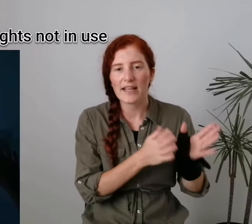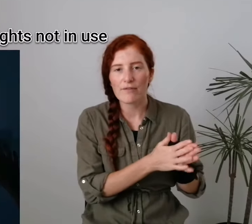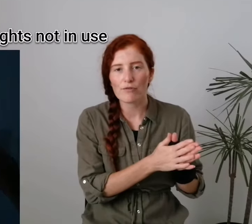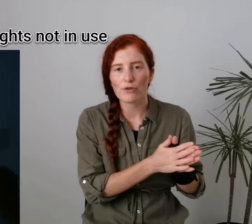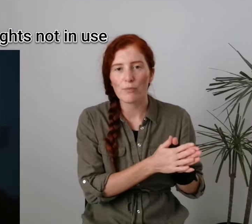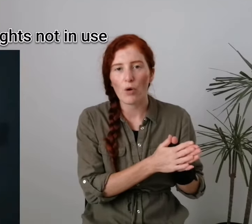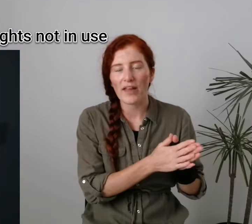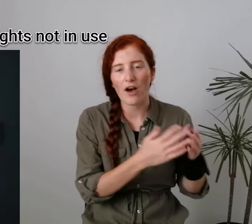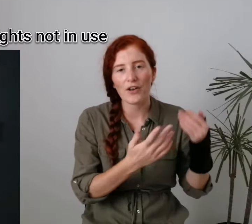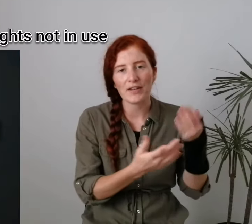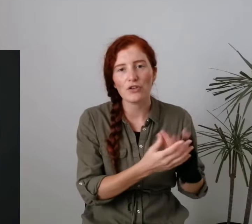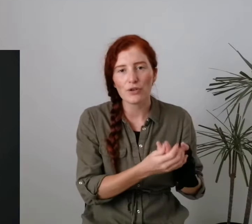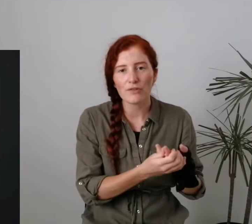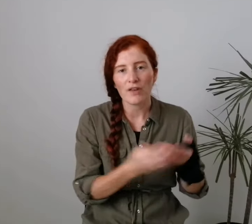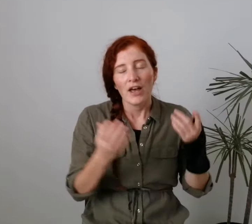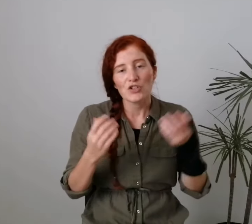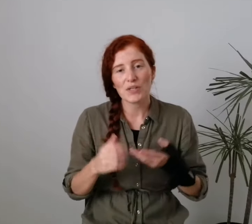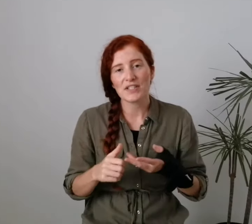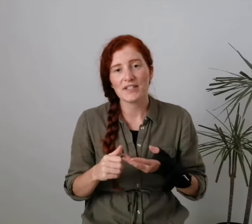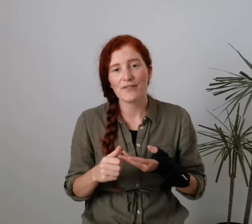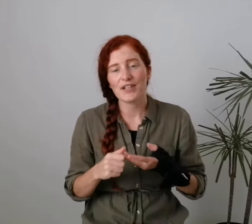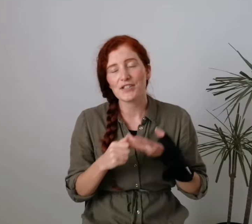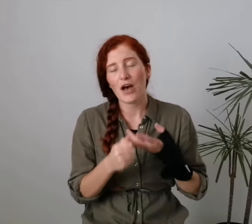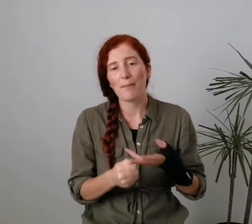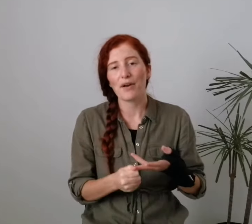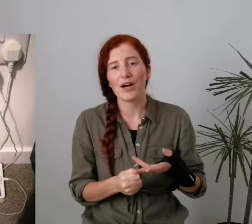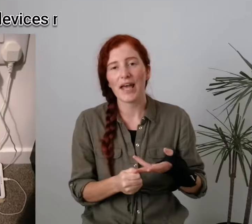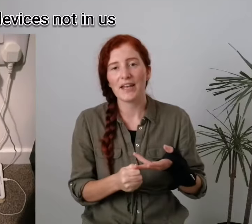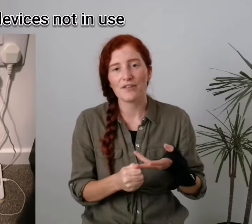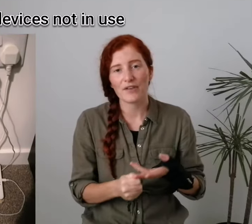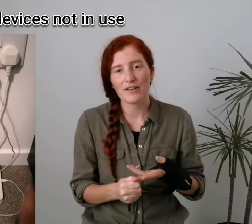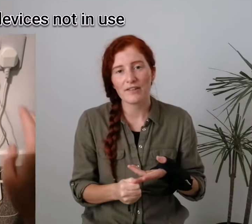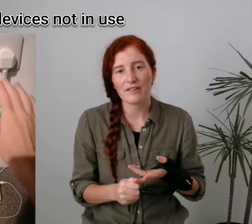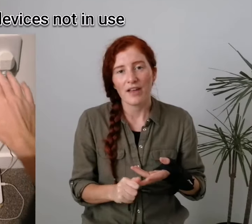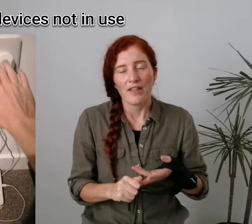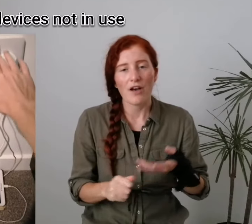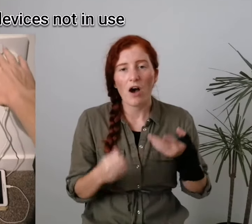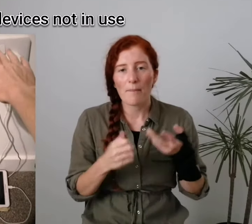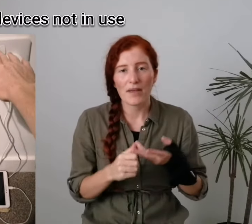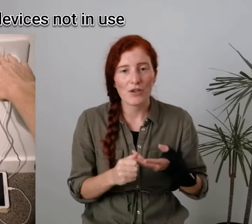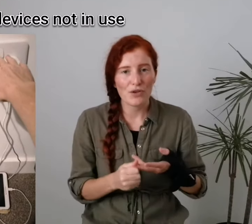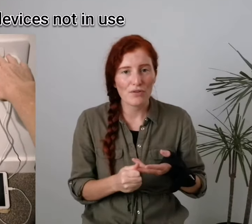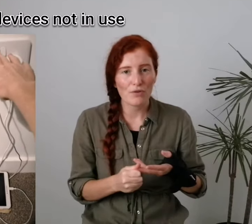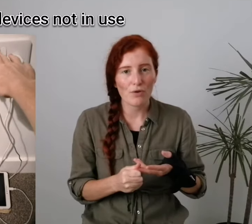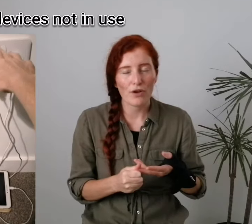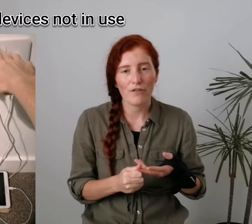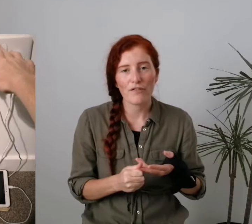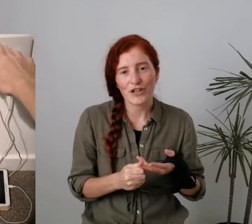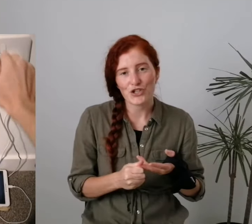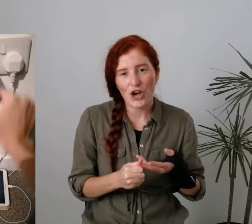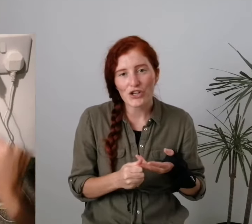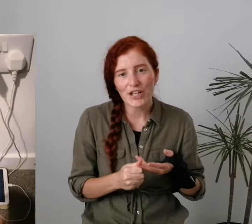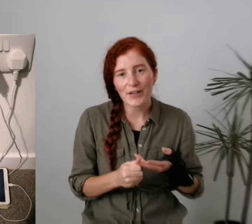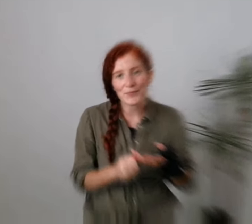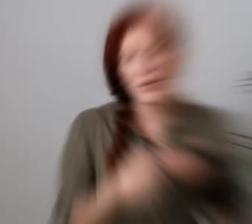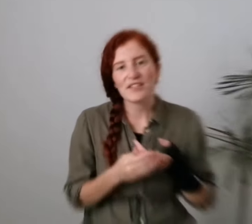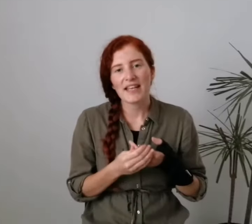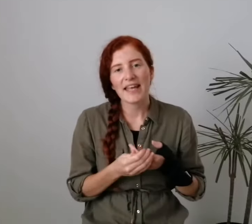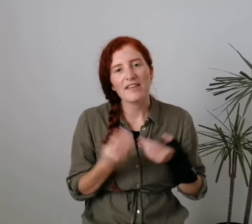you leave a room or they aren't in use. Twenty seven is to unplug any devices that aren't being used or that have finished charging. Twenty eight